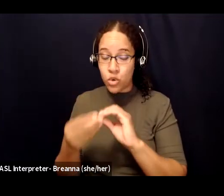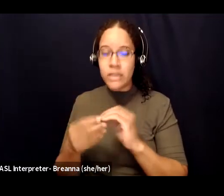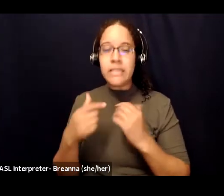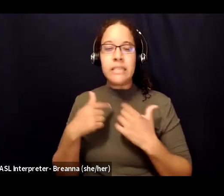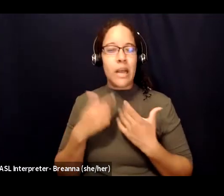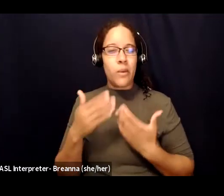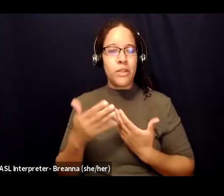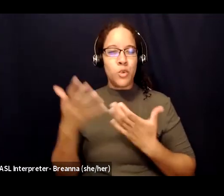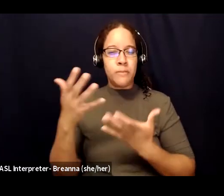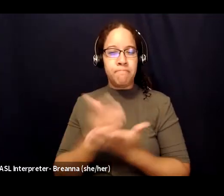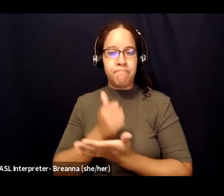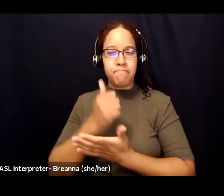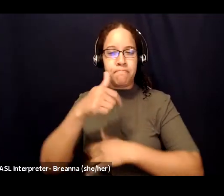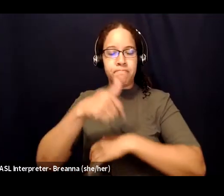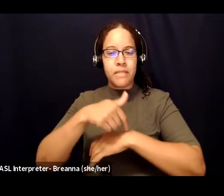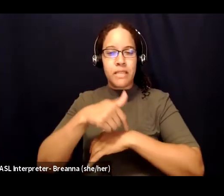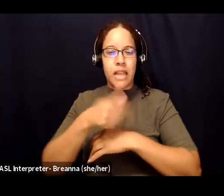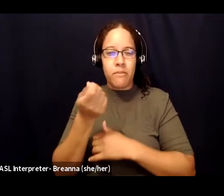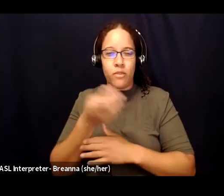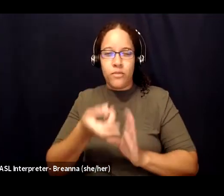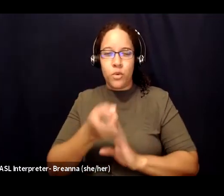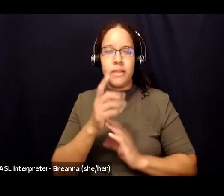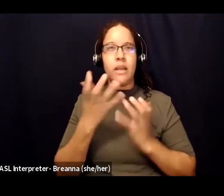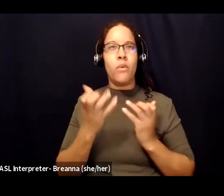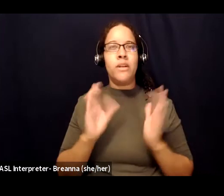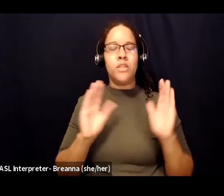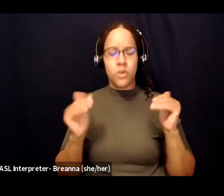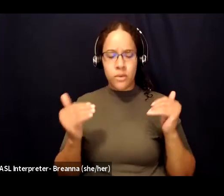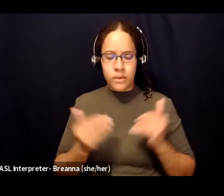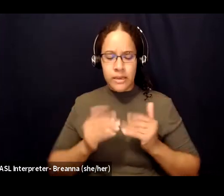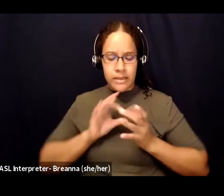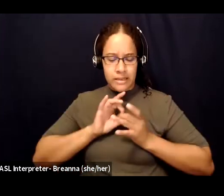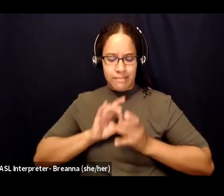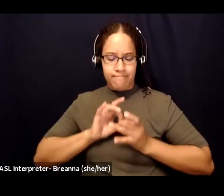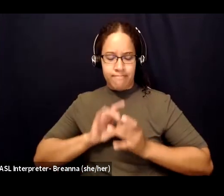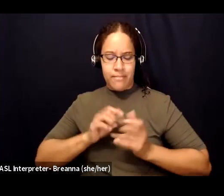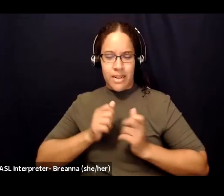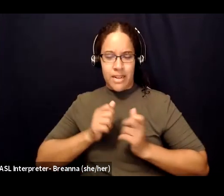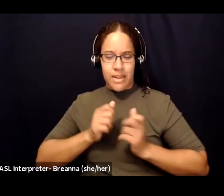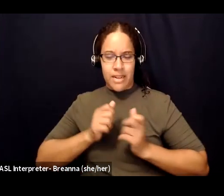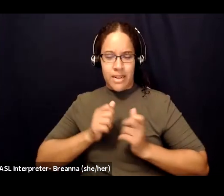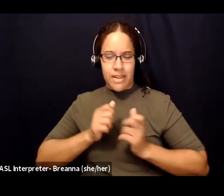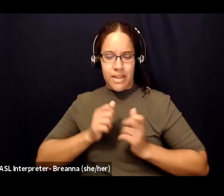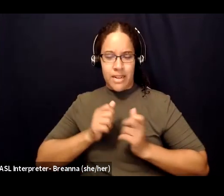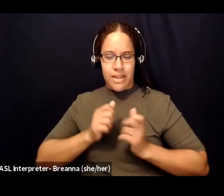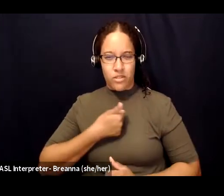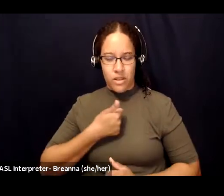to set the tone of connecting to ourselves and leaning into our internal world. So I'll only play a few minutes of this meditation